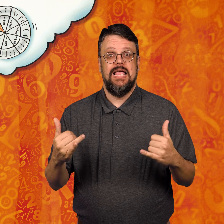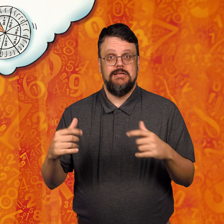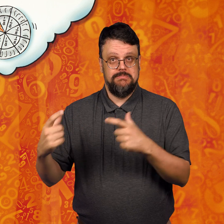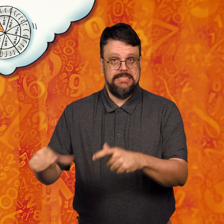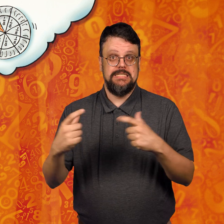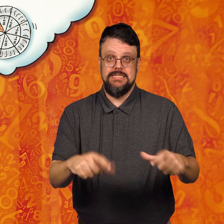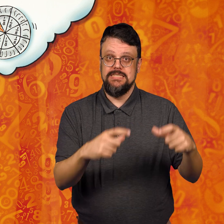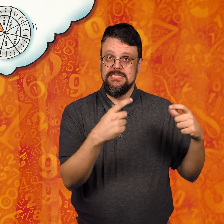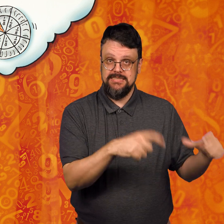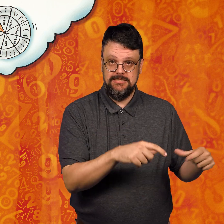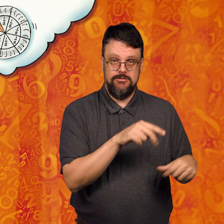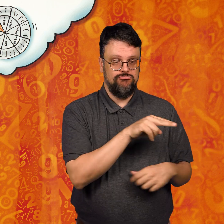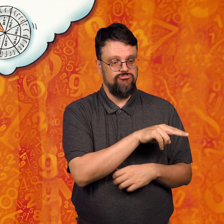Now look at the three plates.